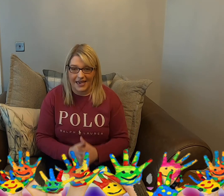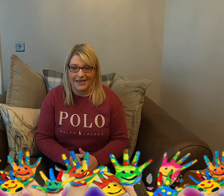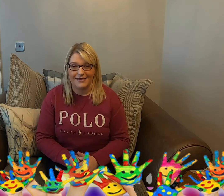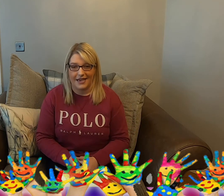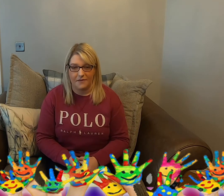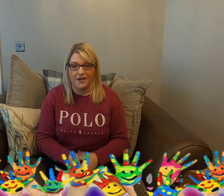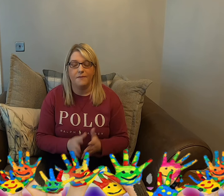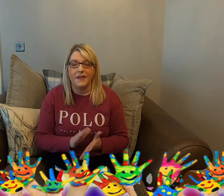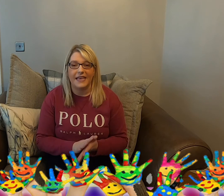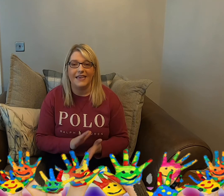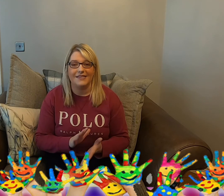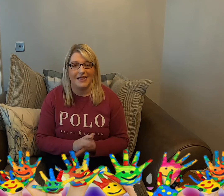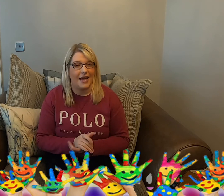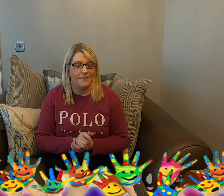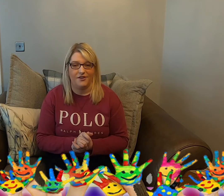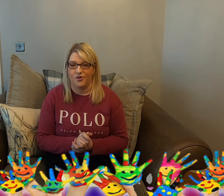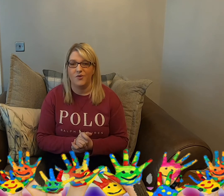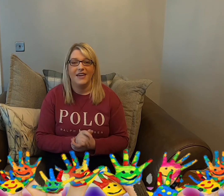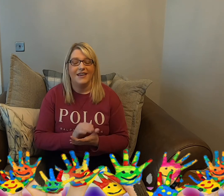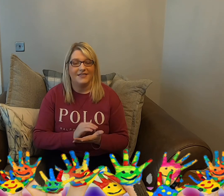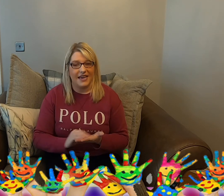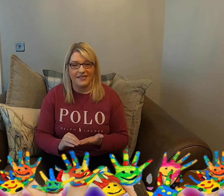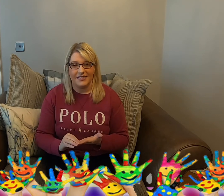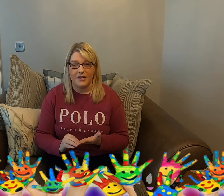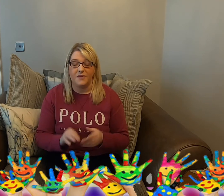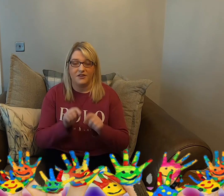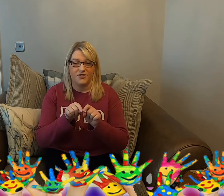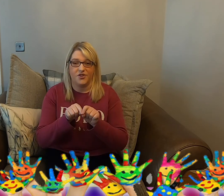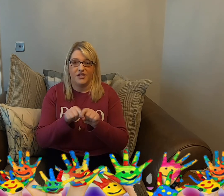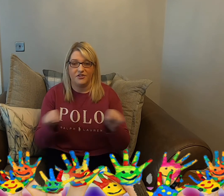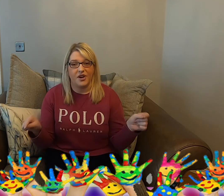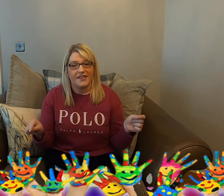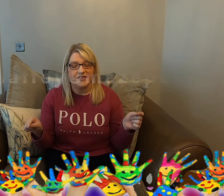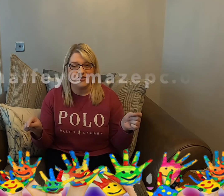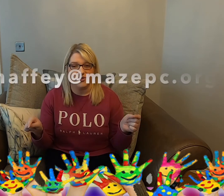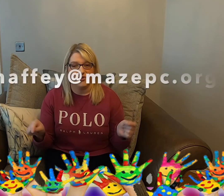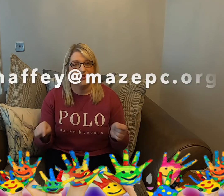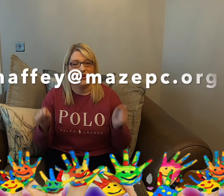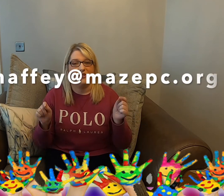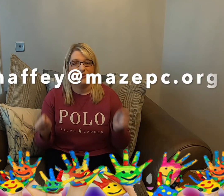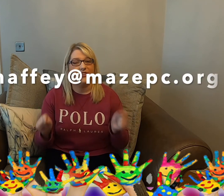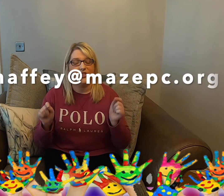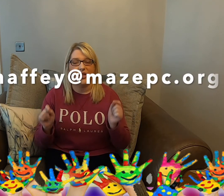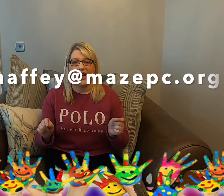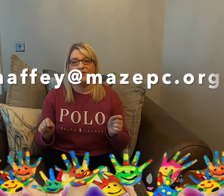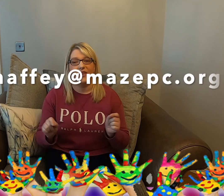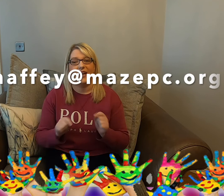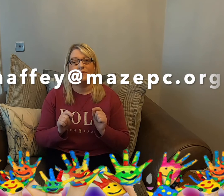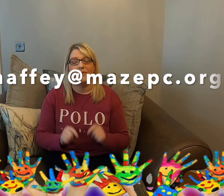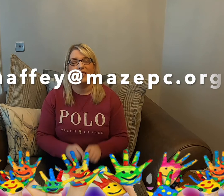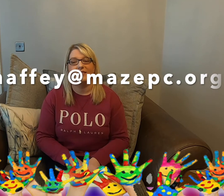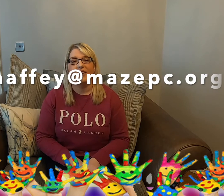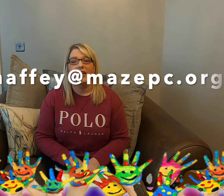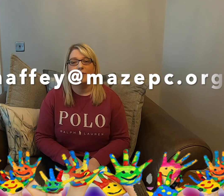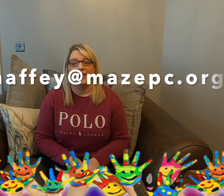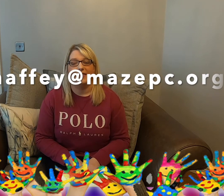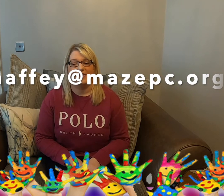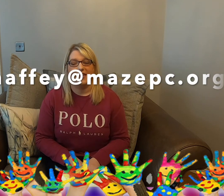kids email, please let me know. Send an email to the address that's on screen, rachelhaffey at maespc